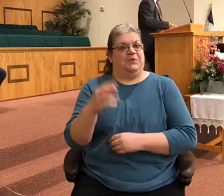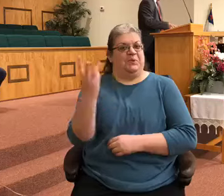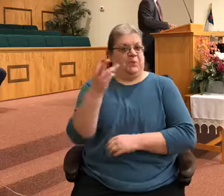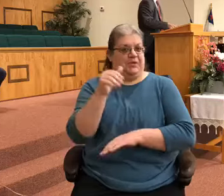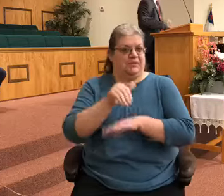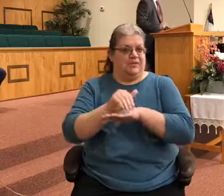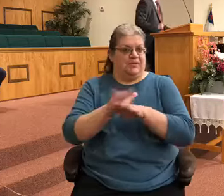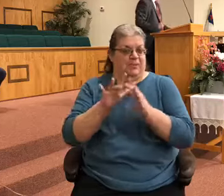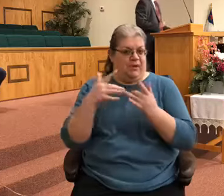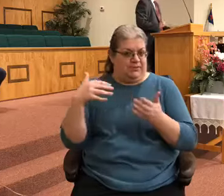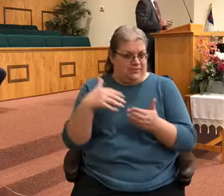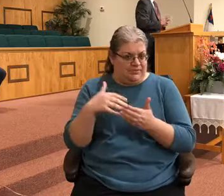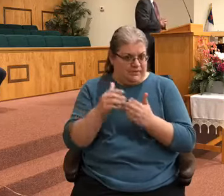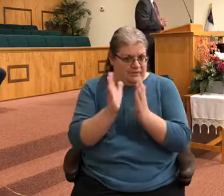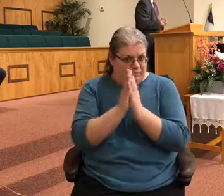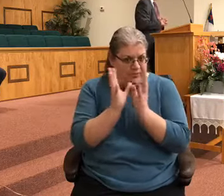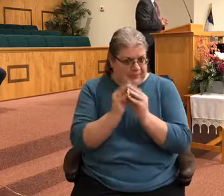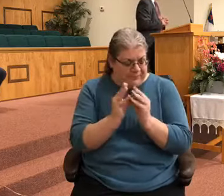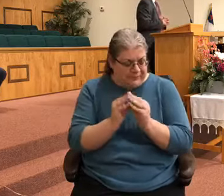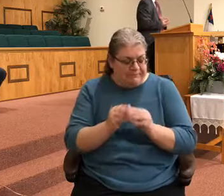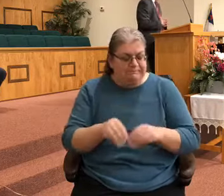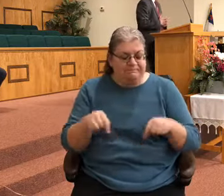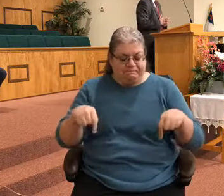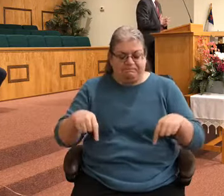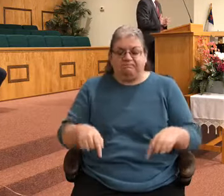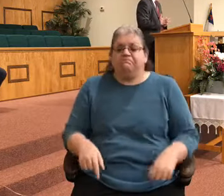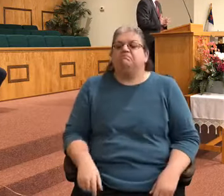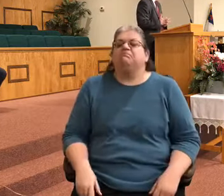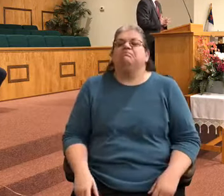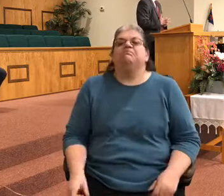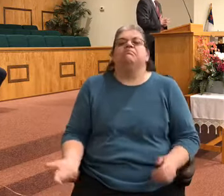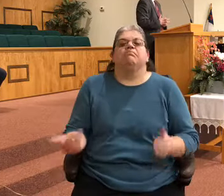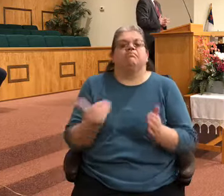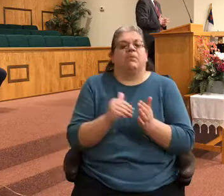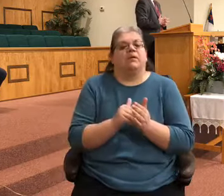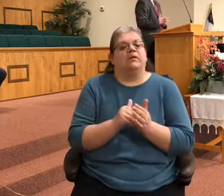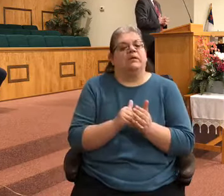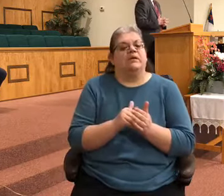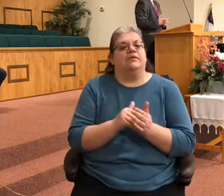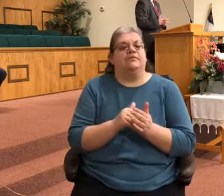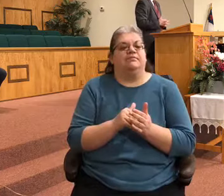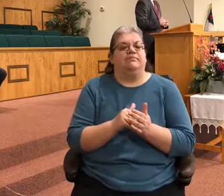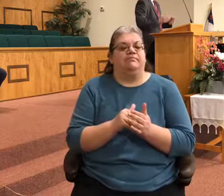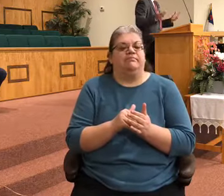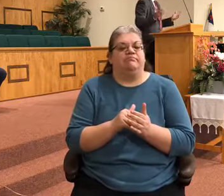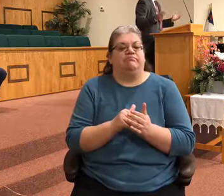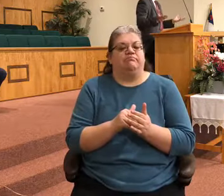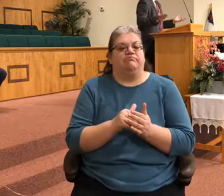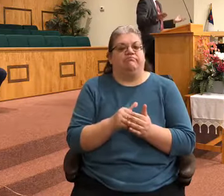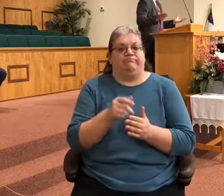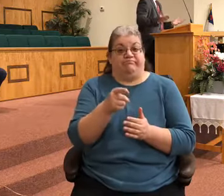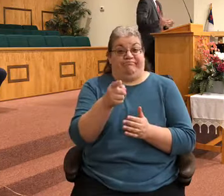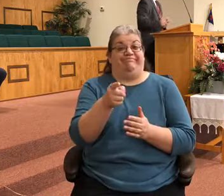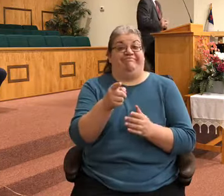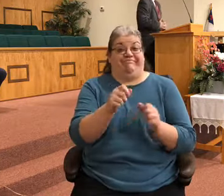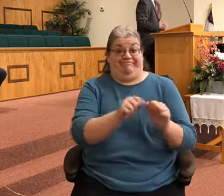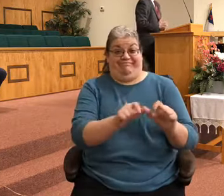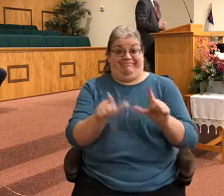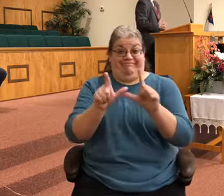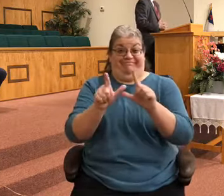Bible study and prayer meeting. Once again, this is our primary means of ministering to people through